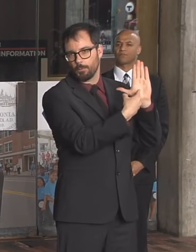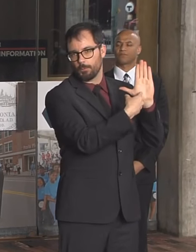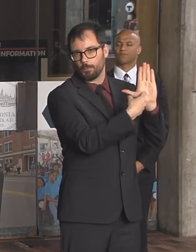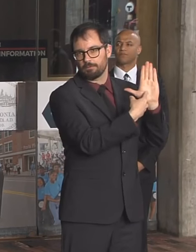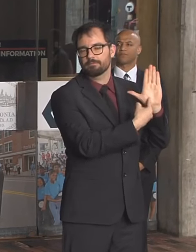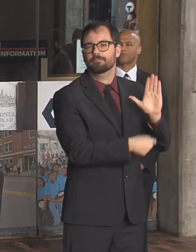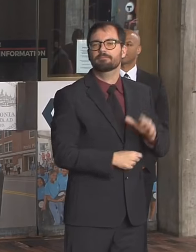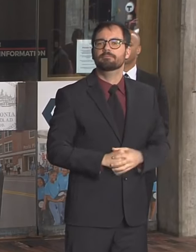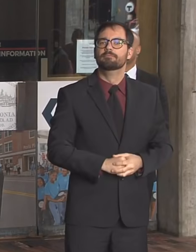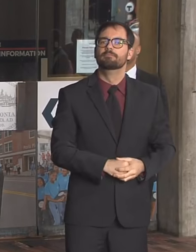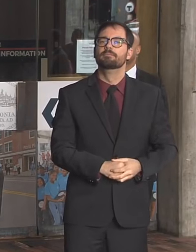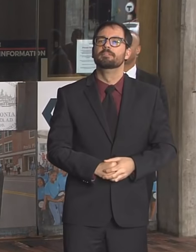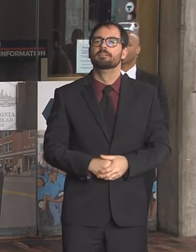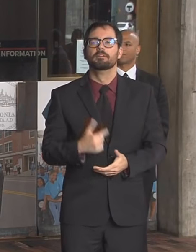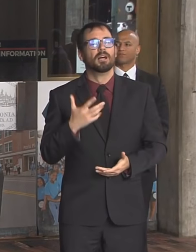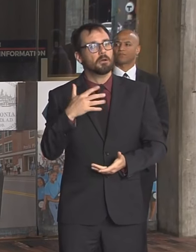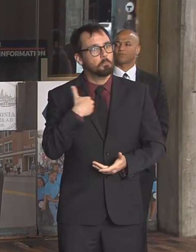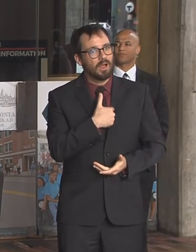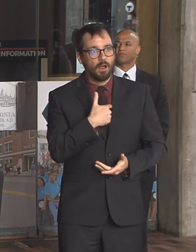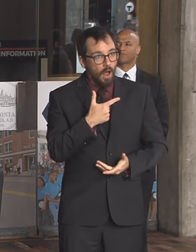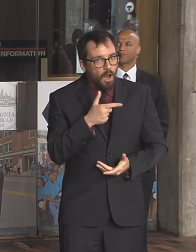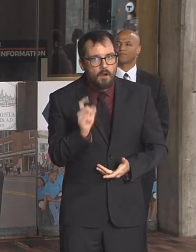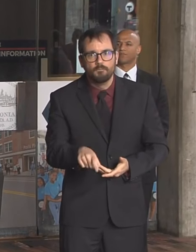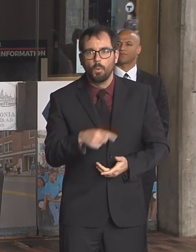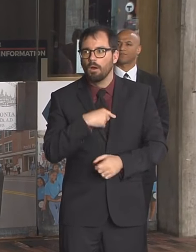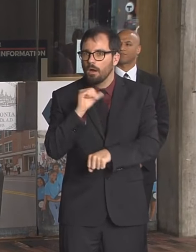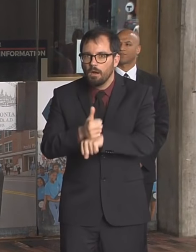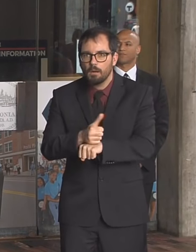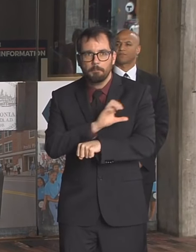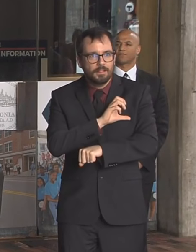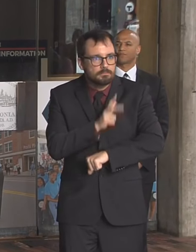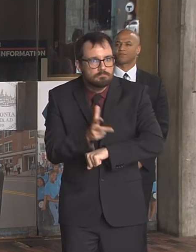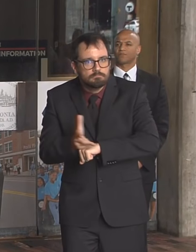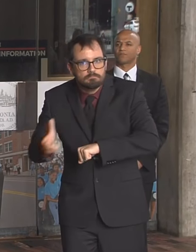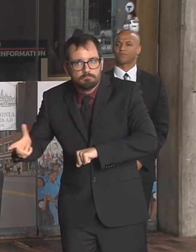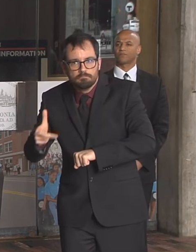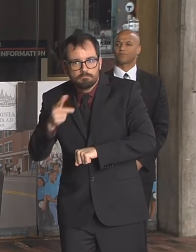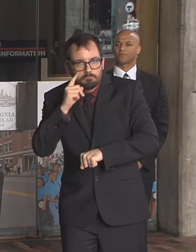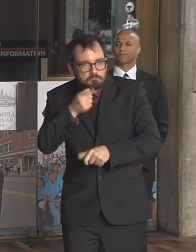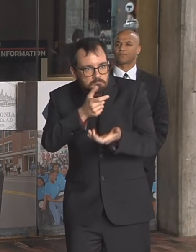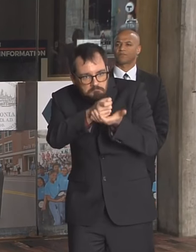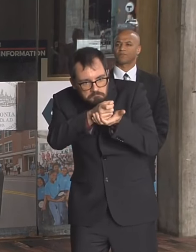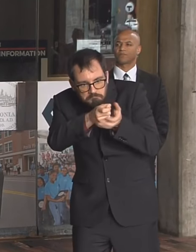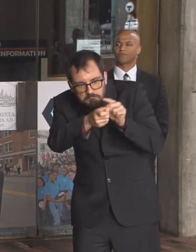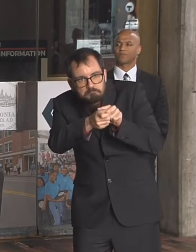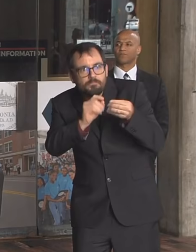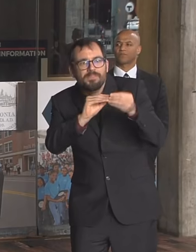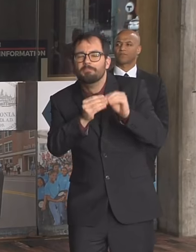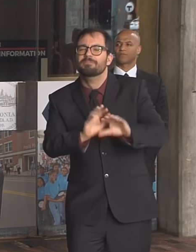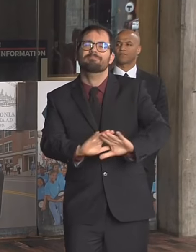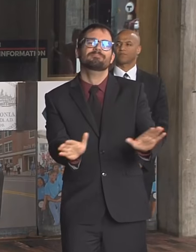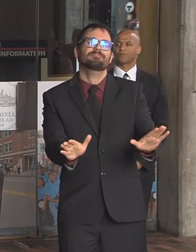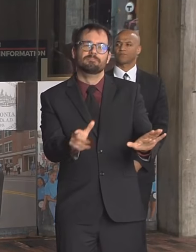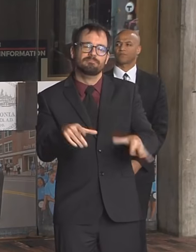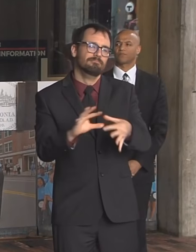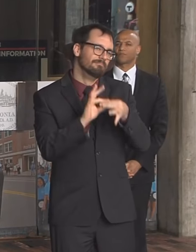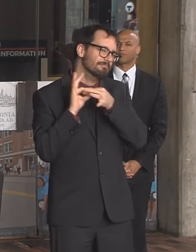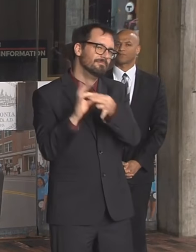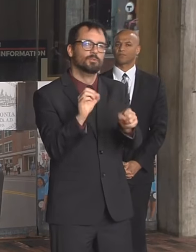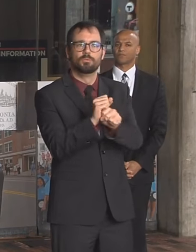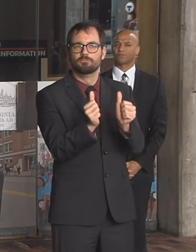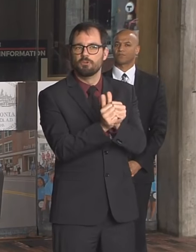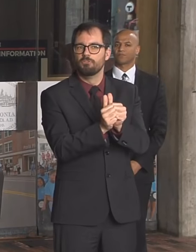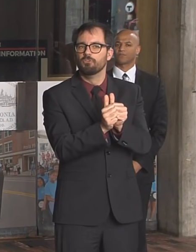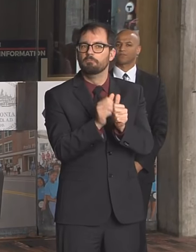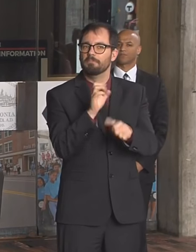understand and obey the law. That's something that we don't need right now in the city of Boston. We need you all to work together. Because you don't see people out on the street doesn't